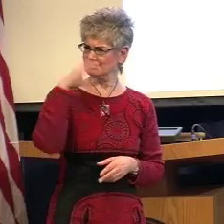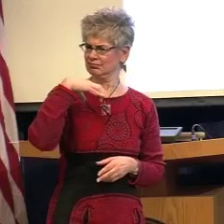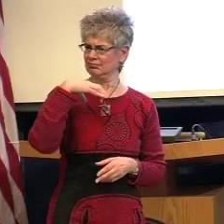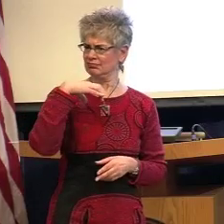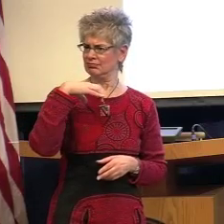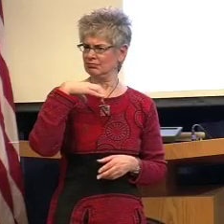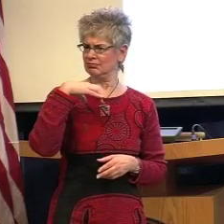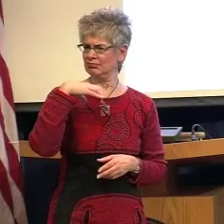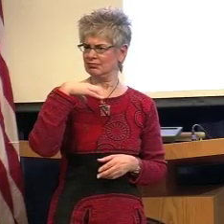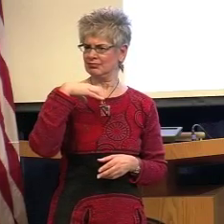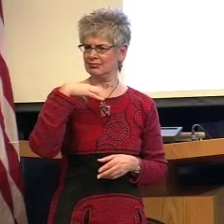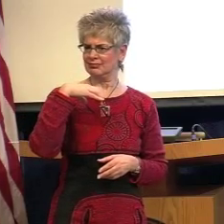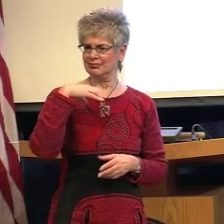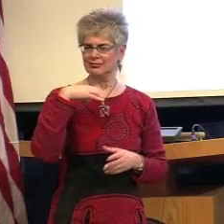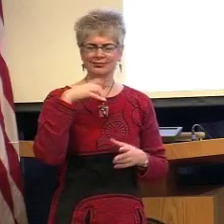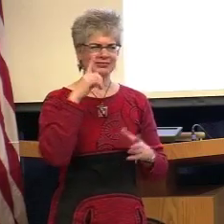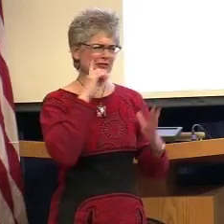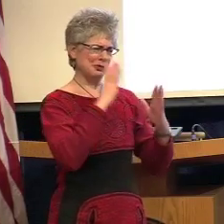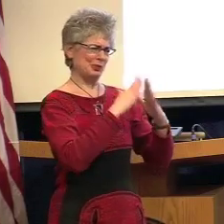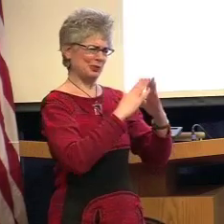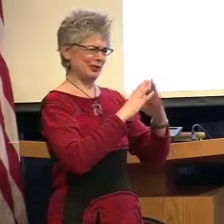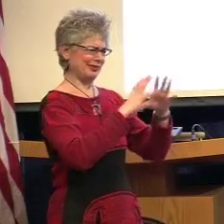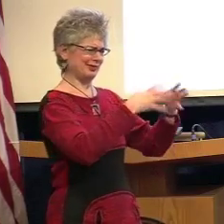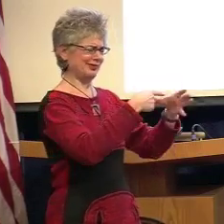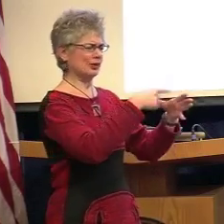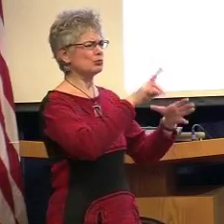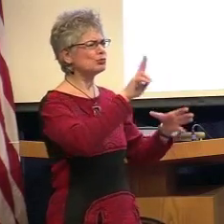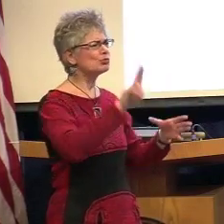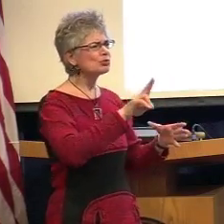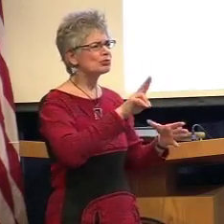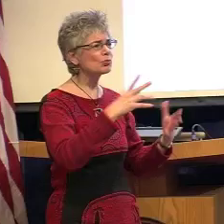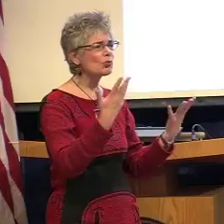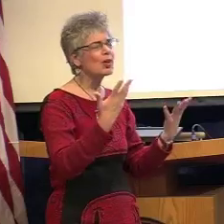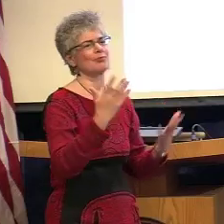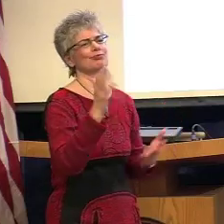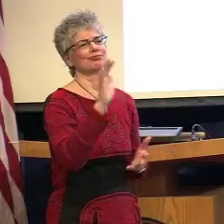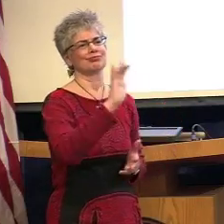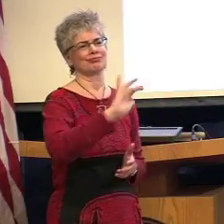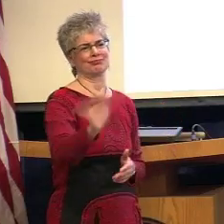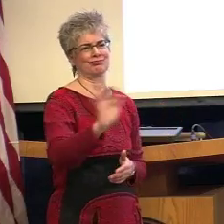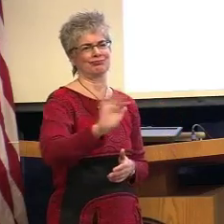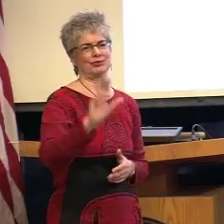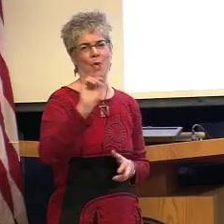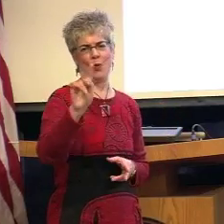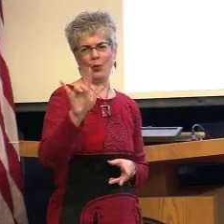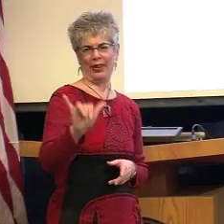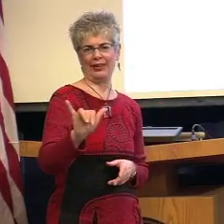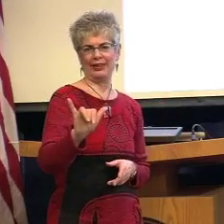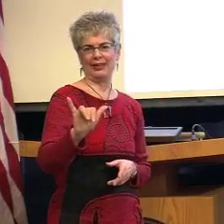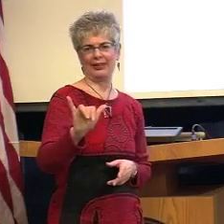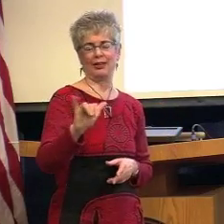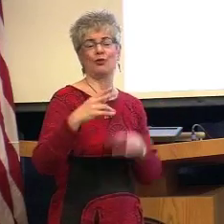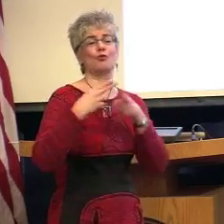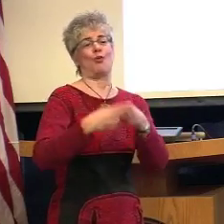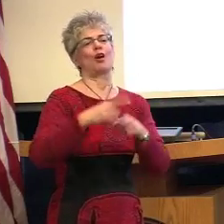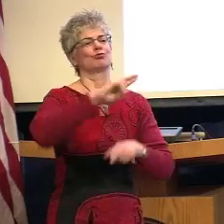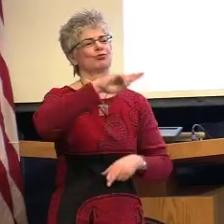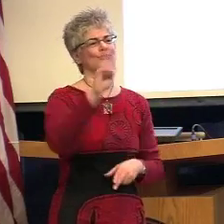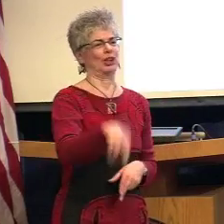But there's a peculiar community that fingerspelled entirely.